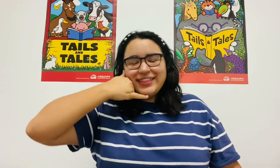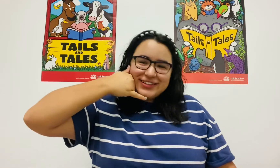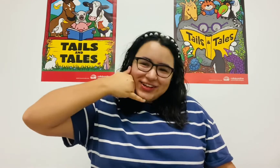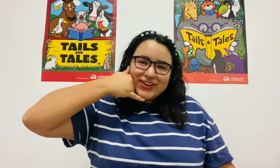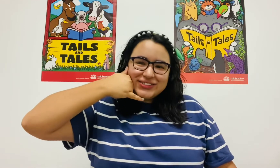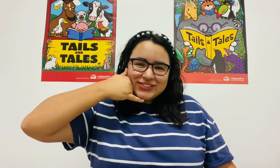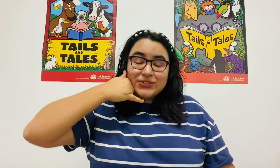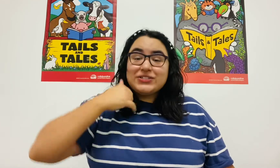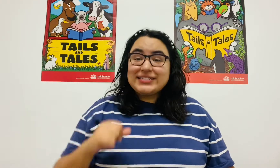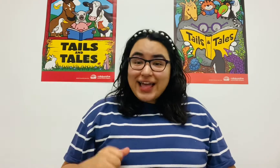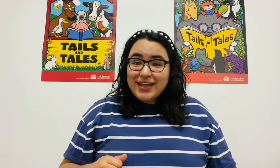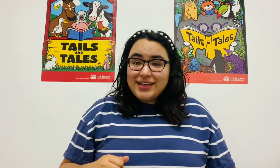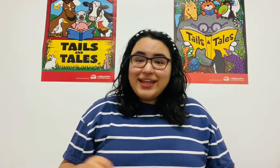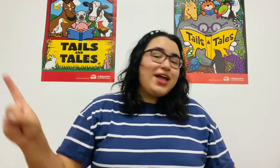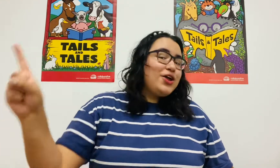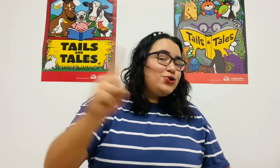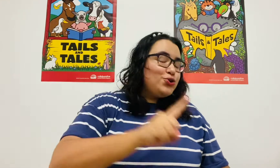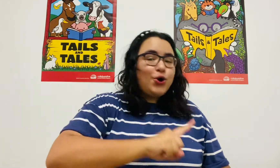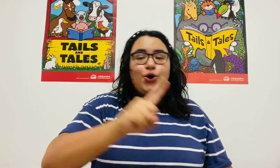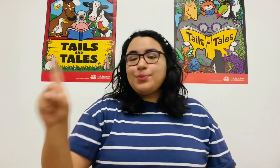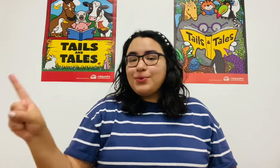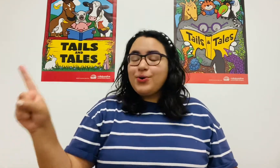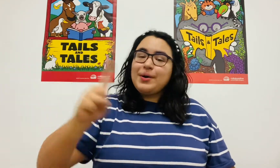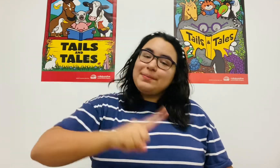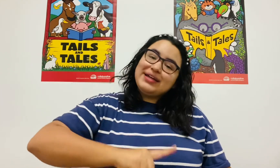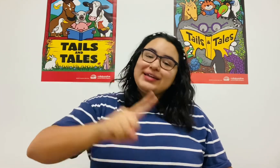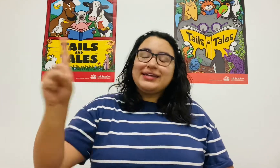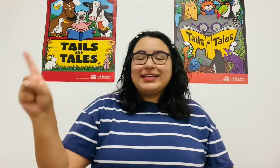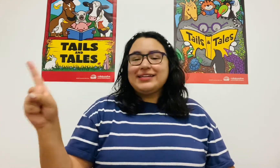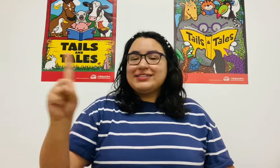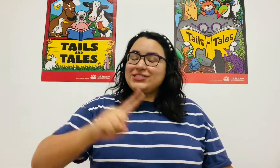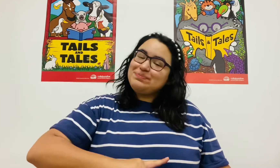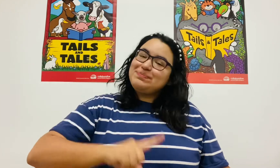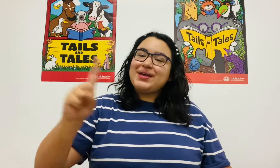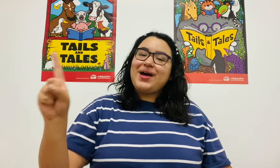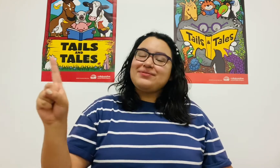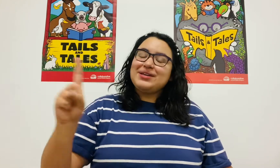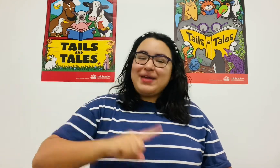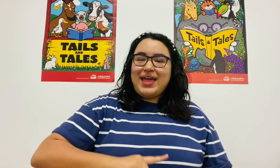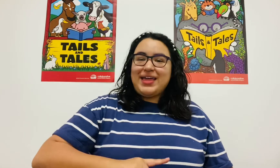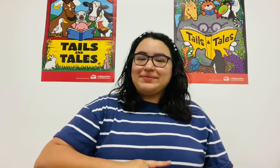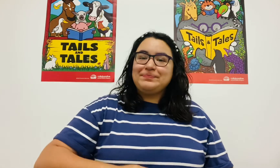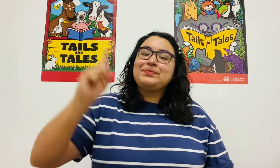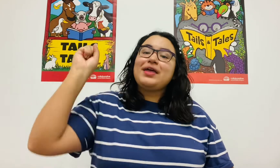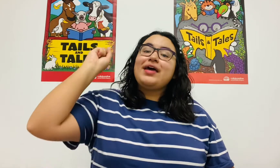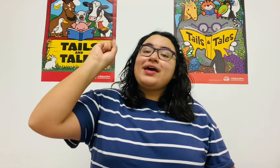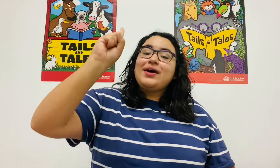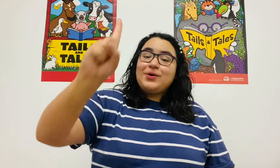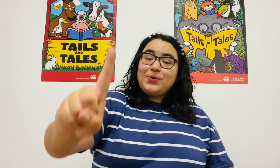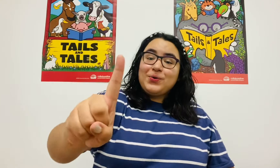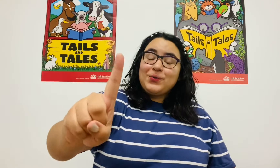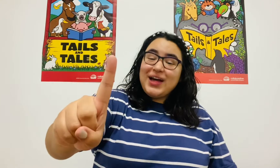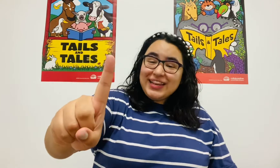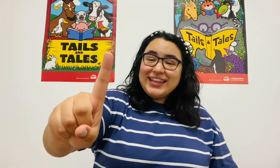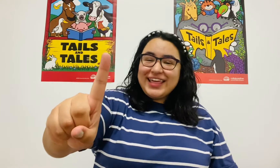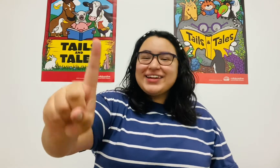the doctor said, no more monkeys jumping on the bed. One little